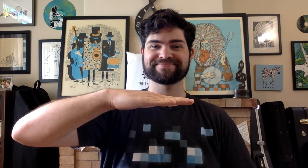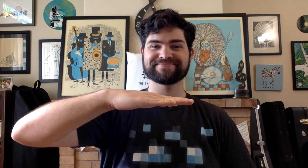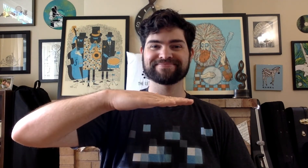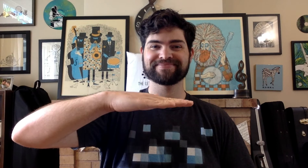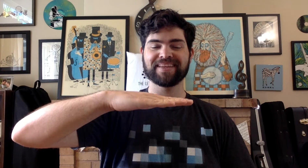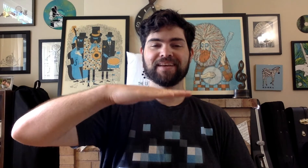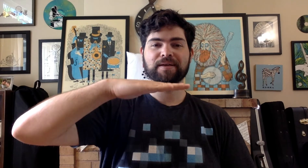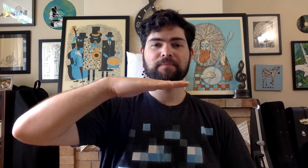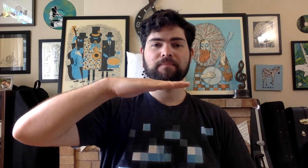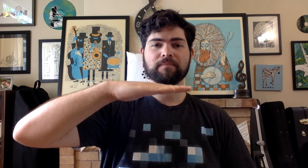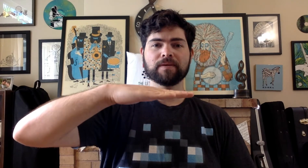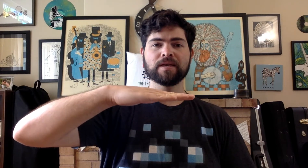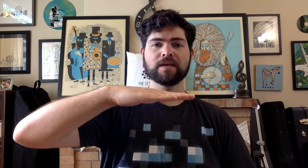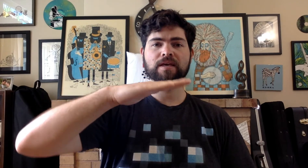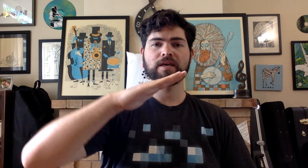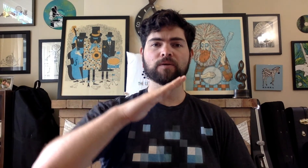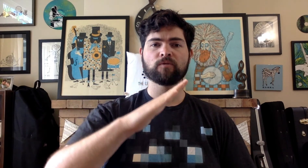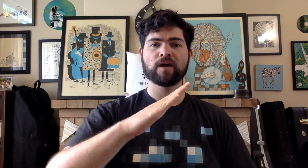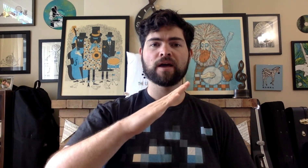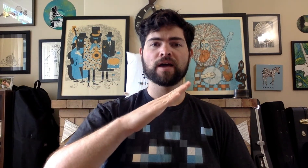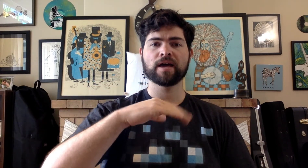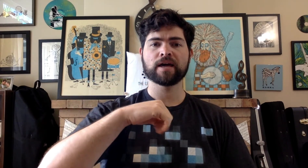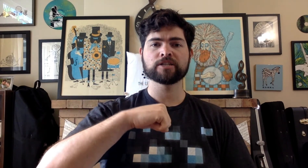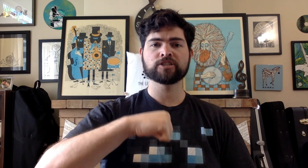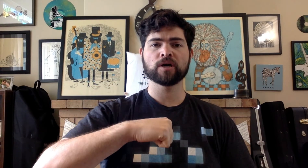mi re do